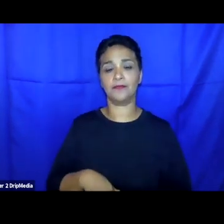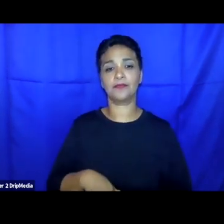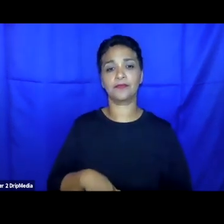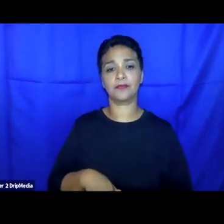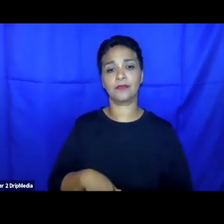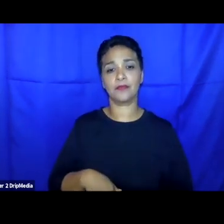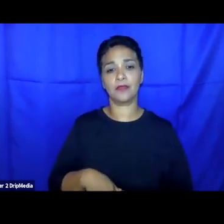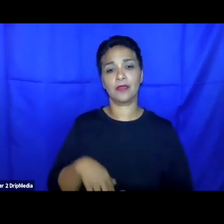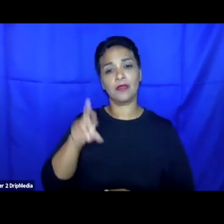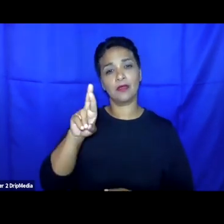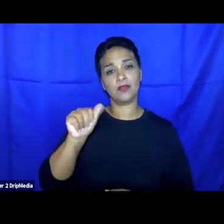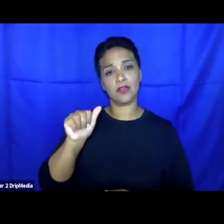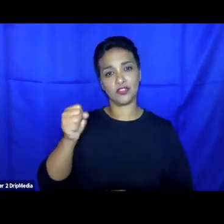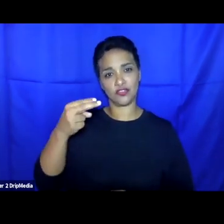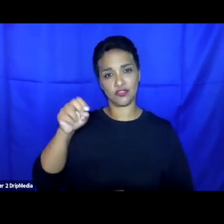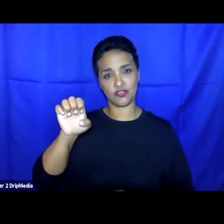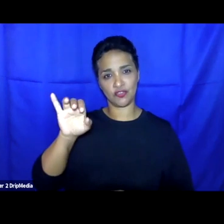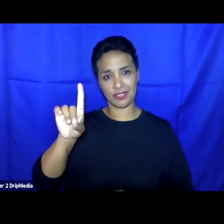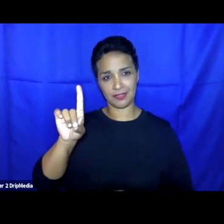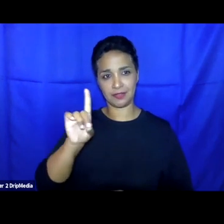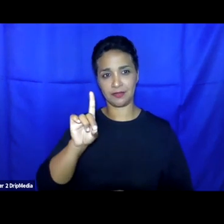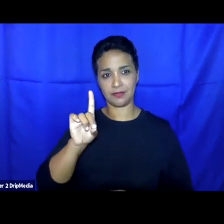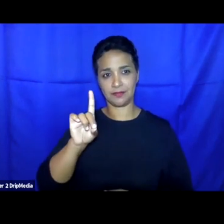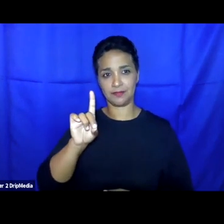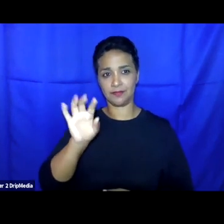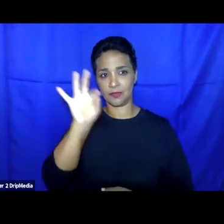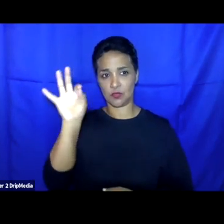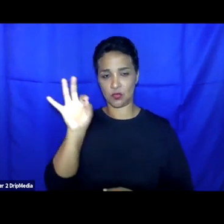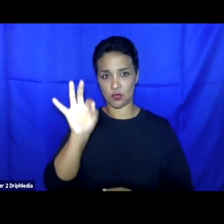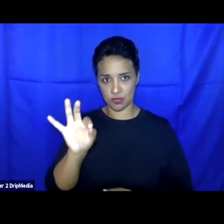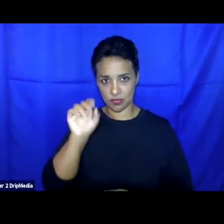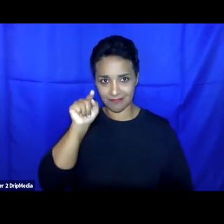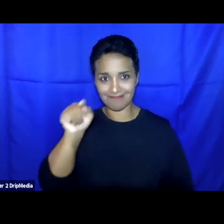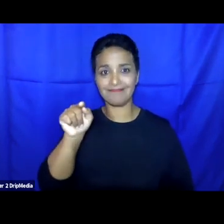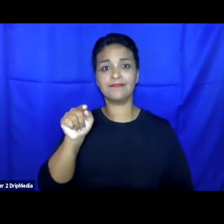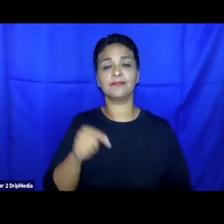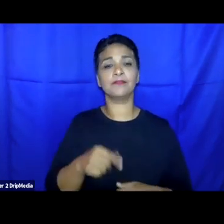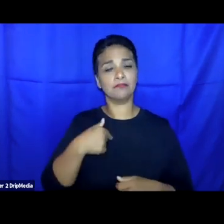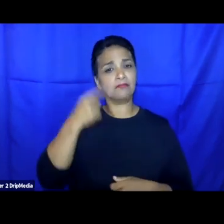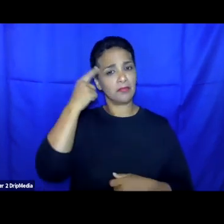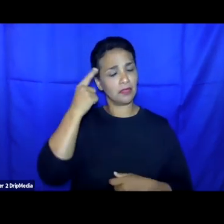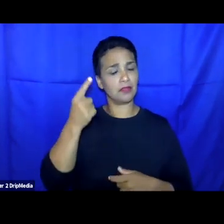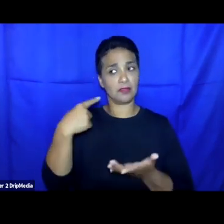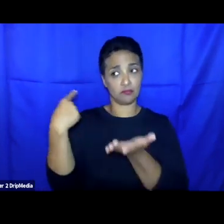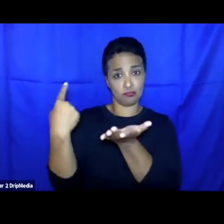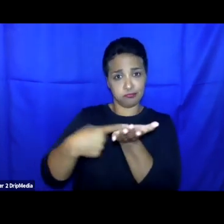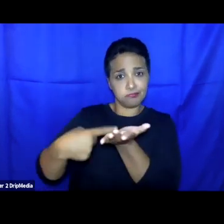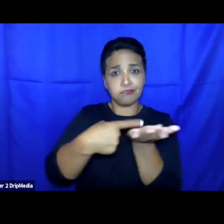relevant for many of the discussions, because many of the discussions that I've outlined the features of this